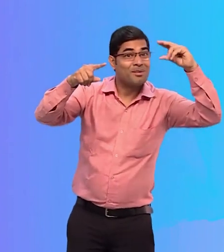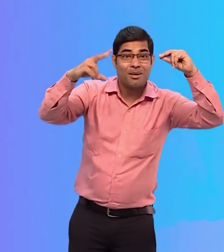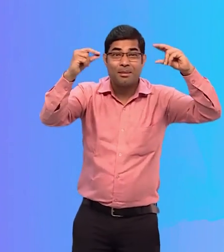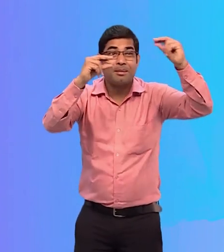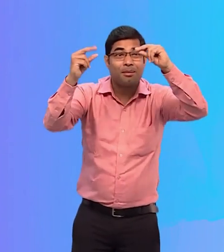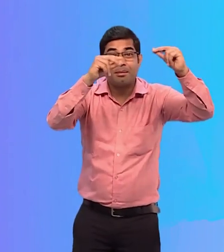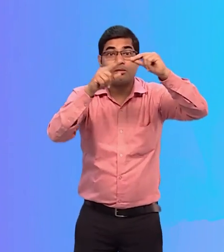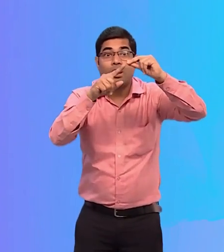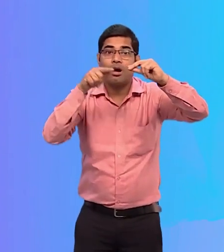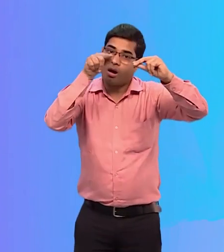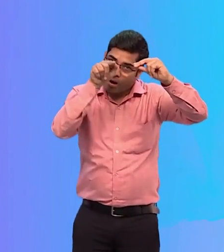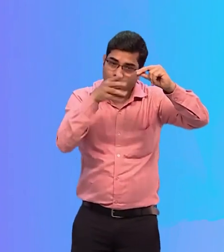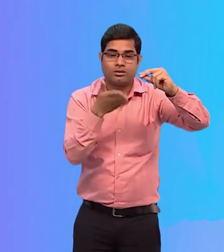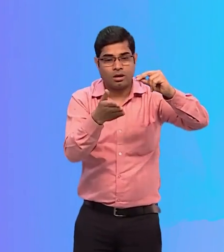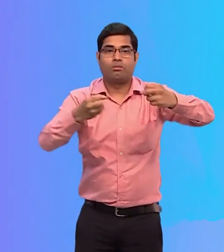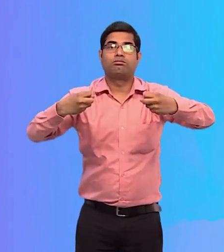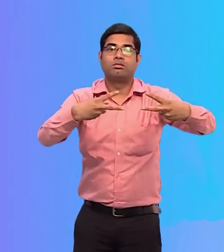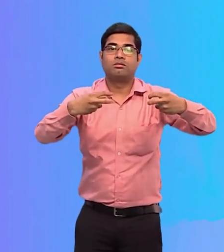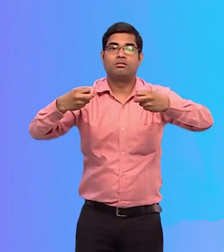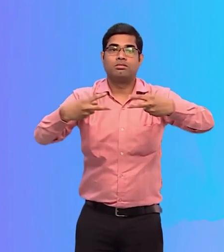Describing the dialogues and sounds in the video.